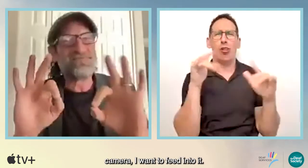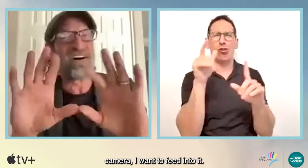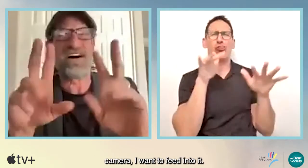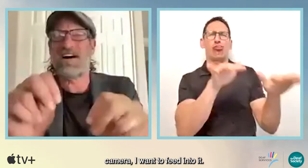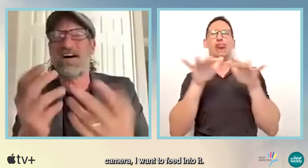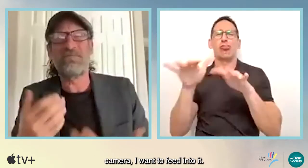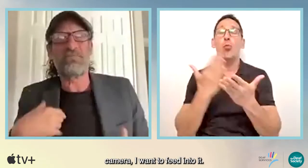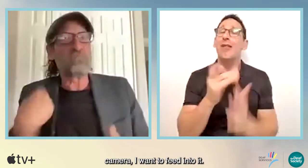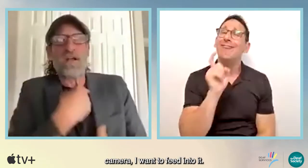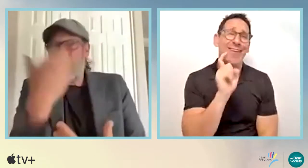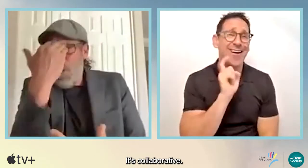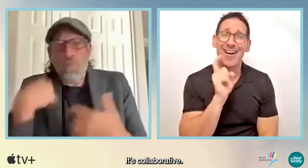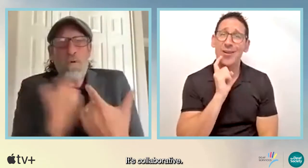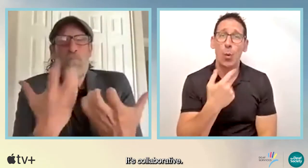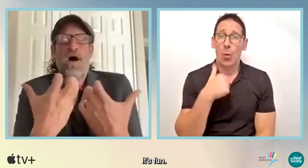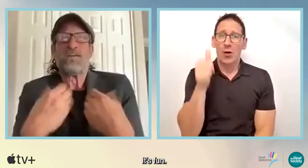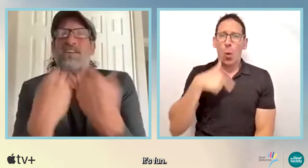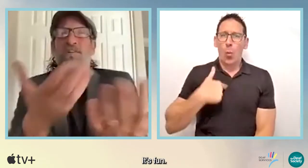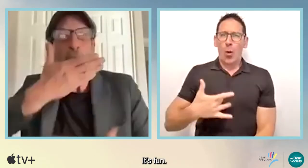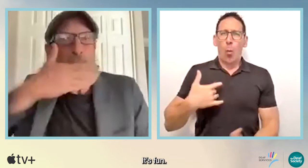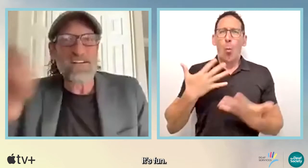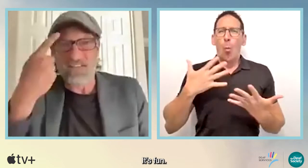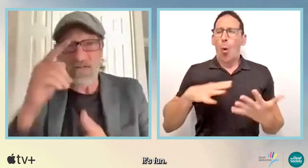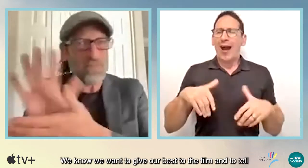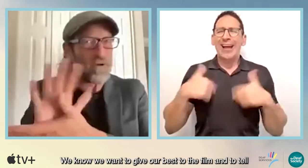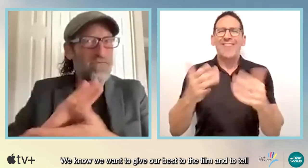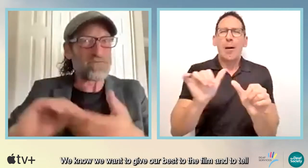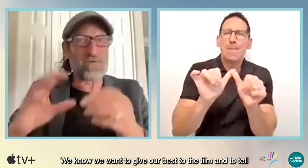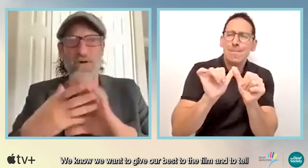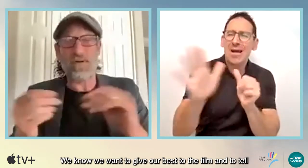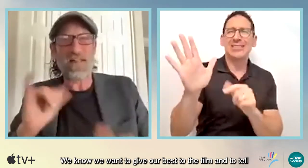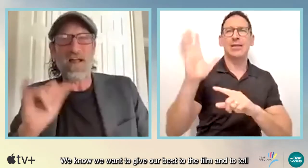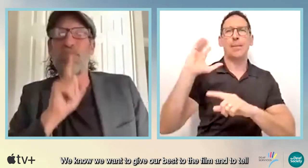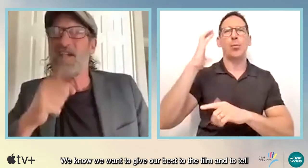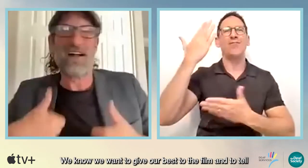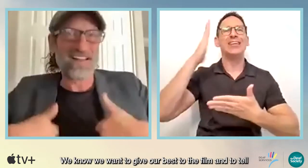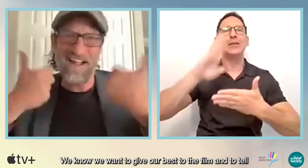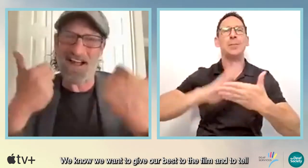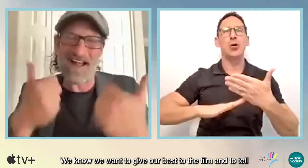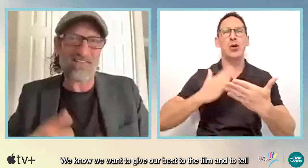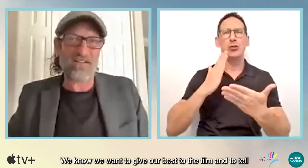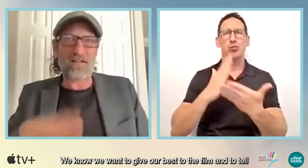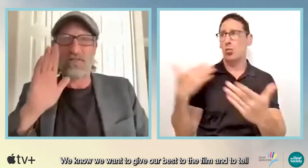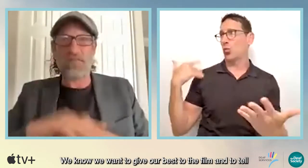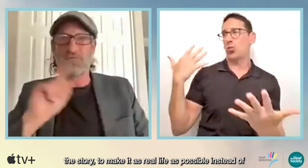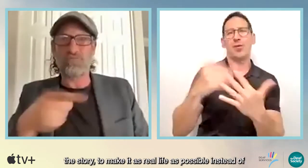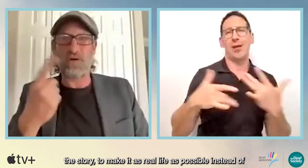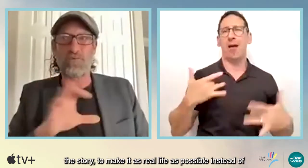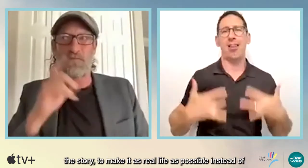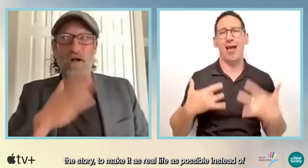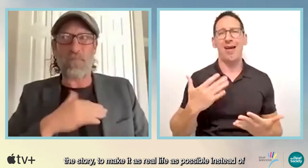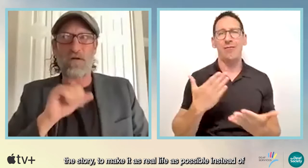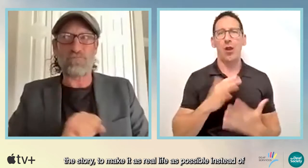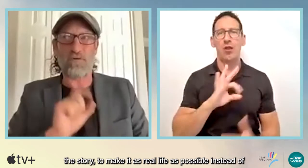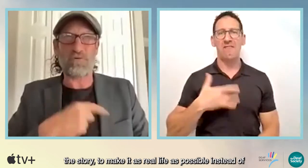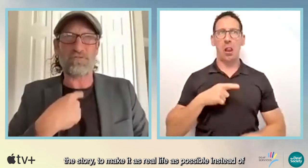it. It's collaborative. It's fun. We know we want to give our best to the film and to tell the story to make it as real life